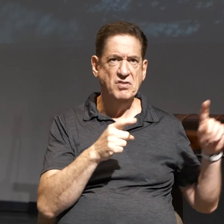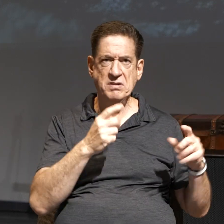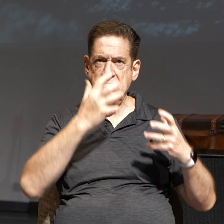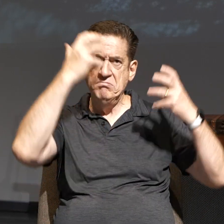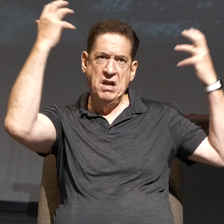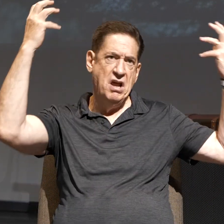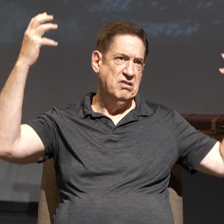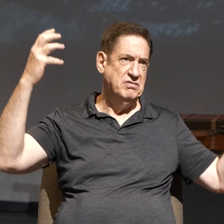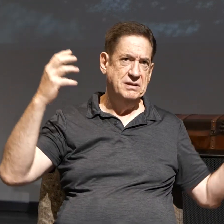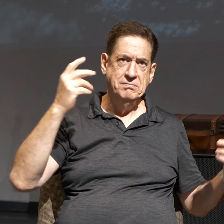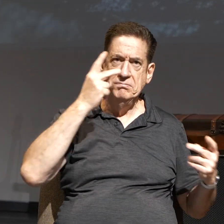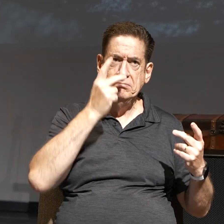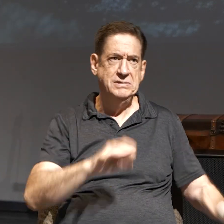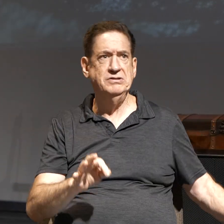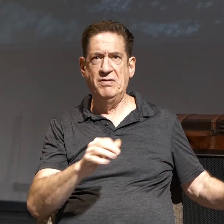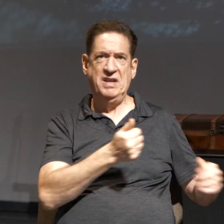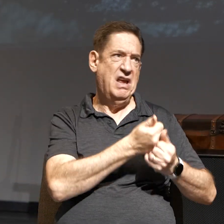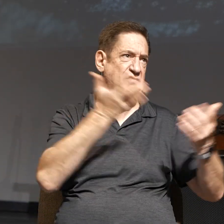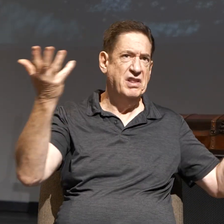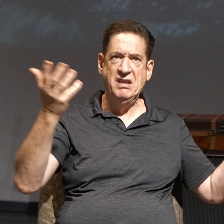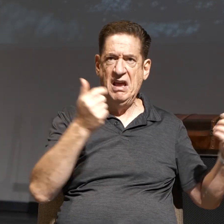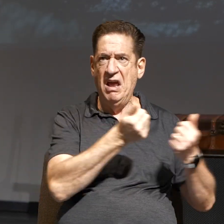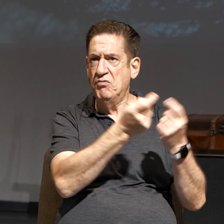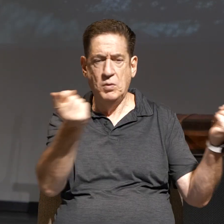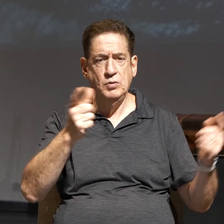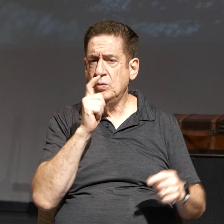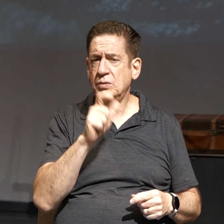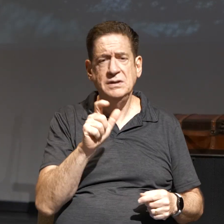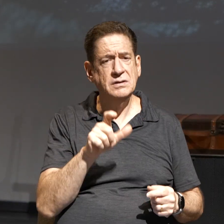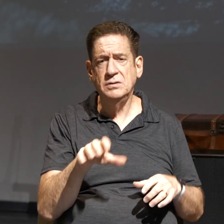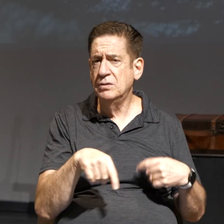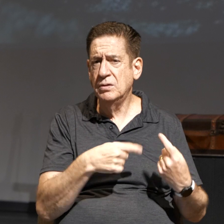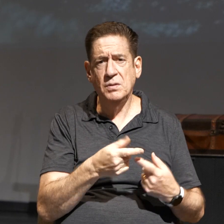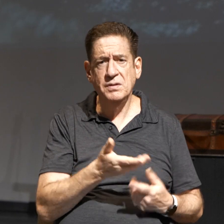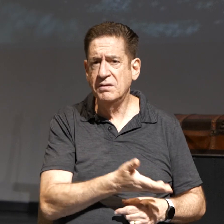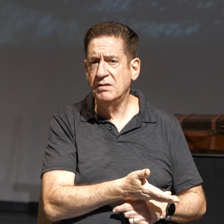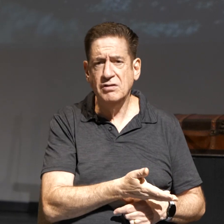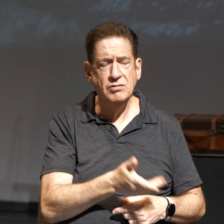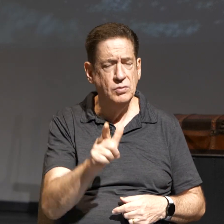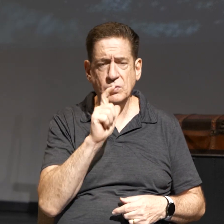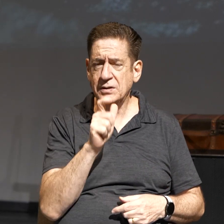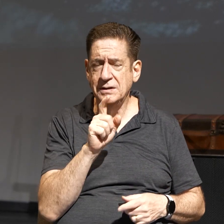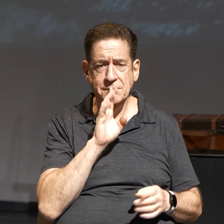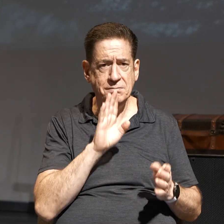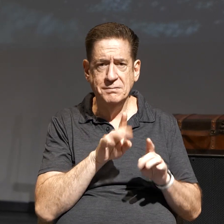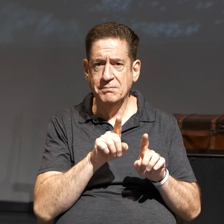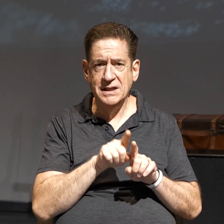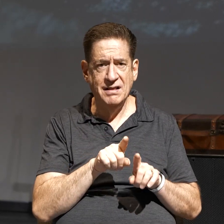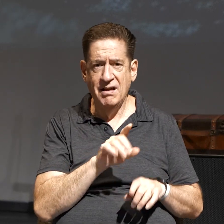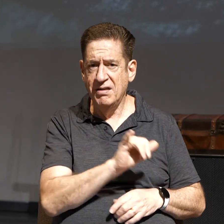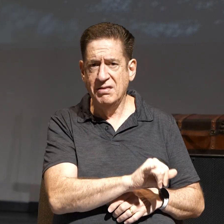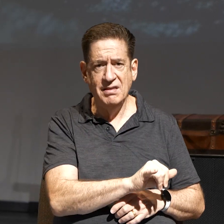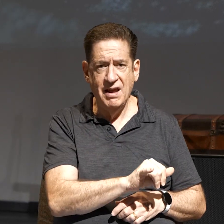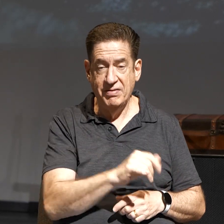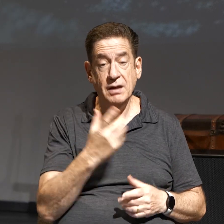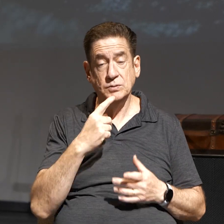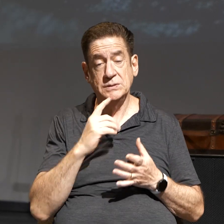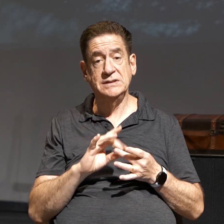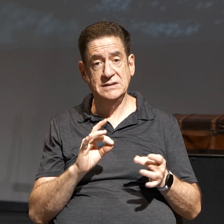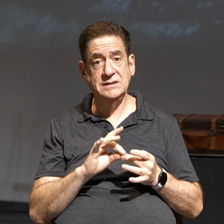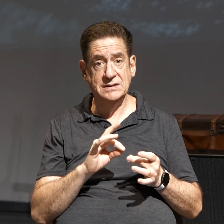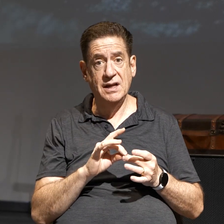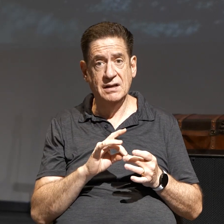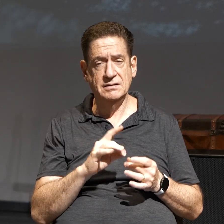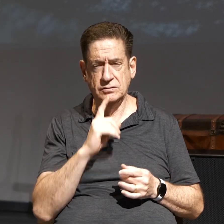everything and anybody. You don't need to go there. You don't need to be that. That's what He's saying. It's